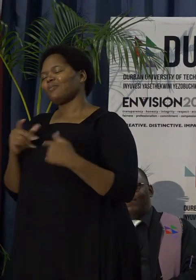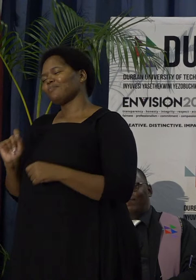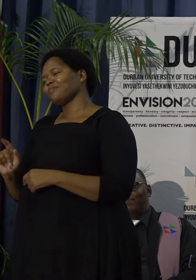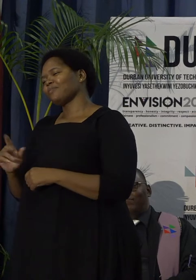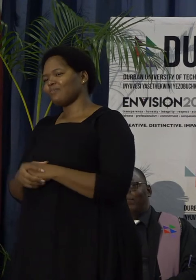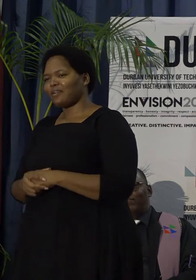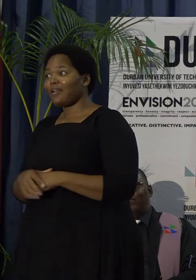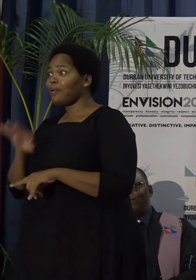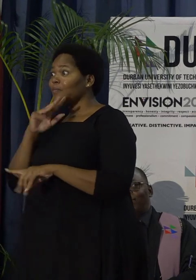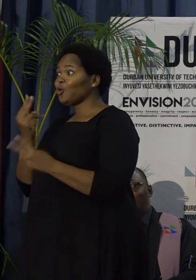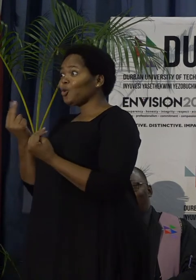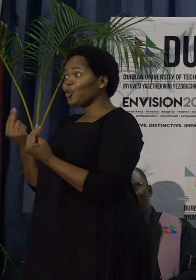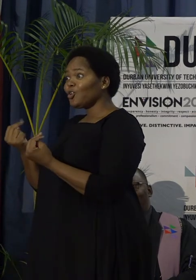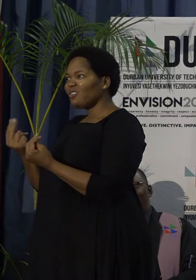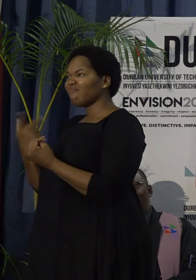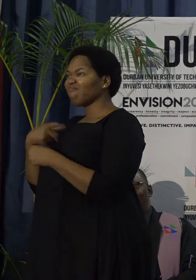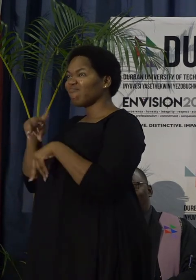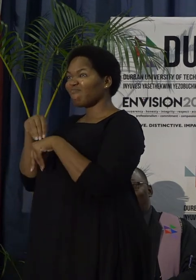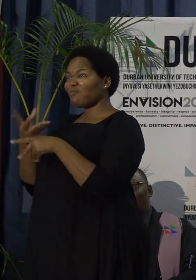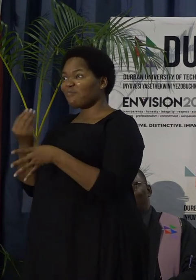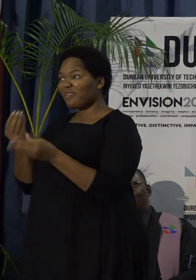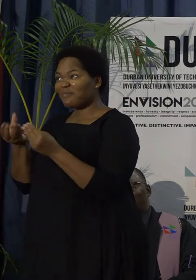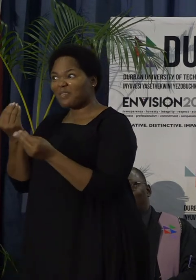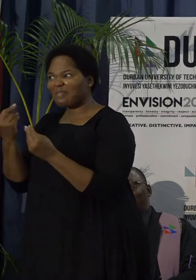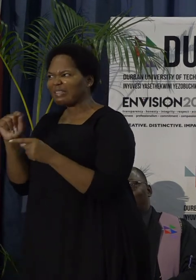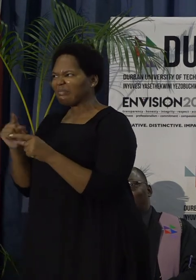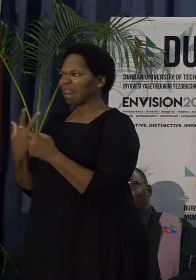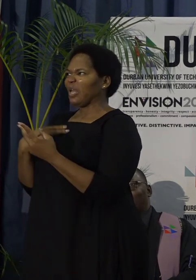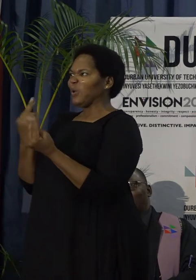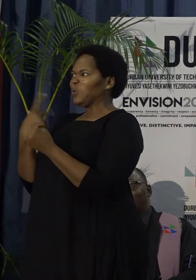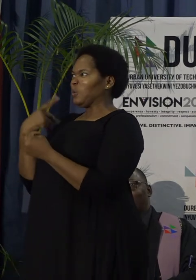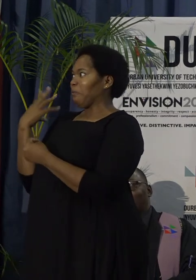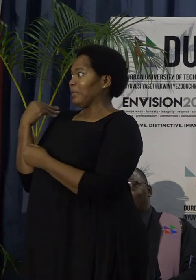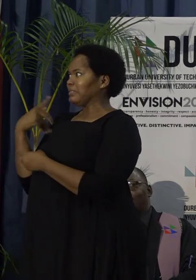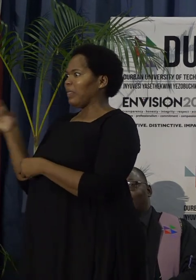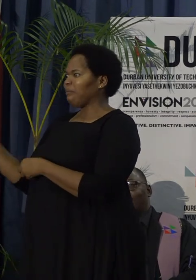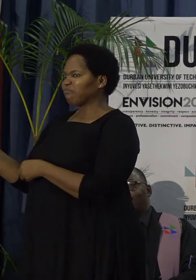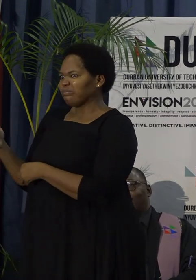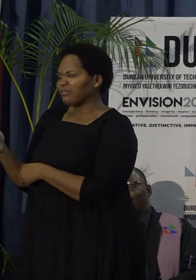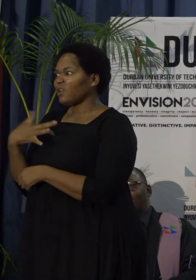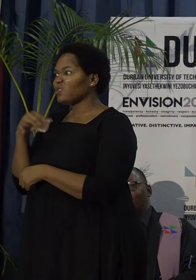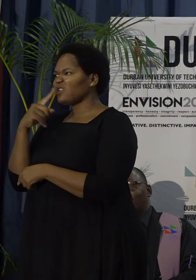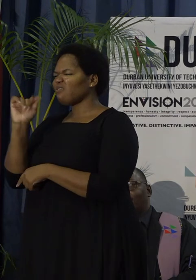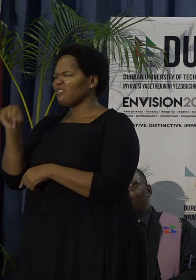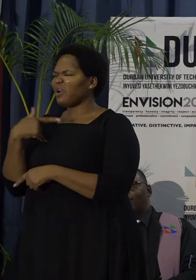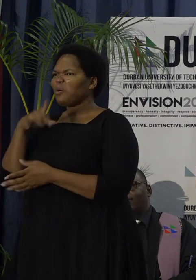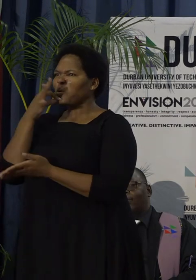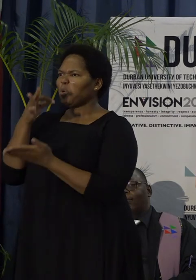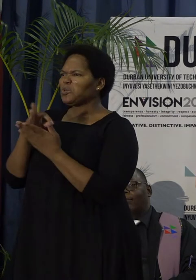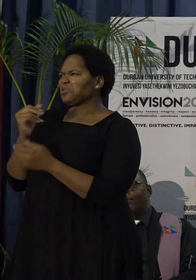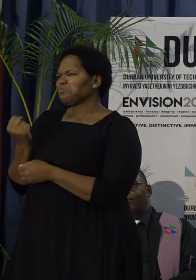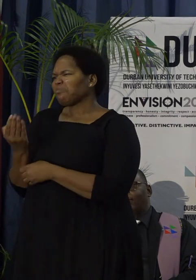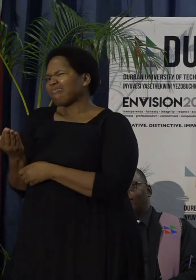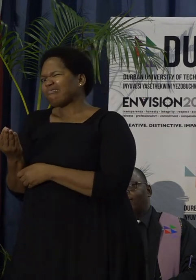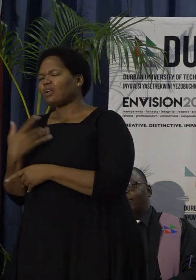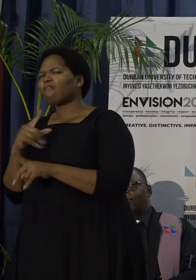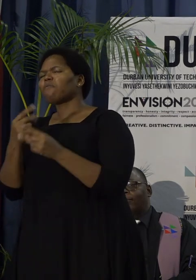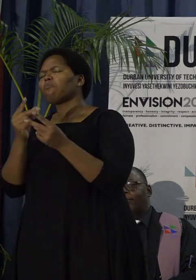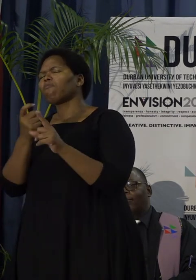We're not going to get into problems with a new minister who says, OK, I've got this proposal from DUT